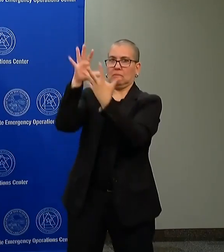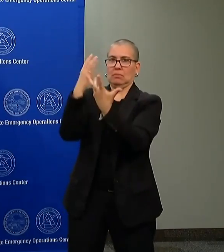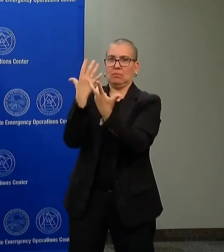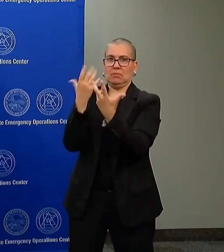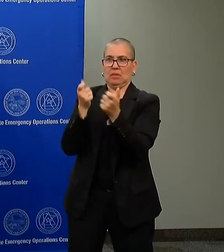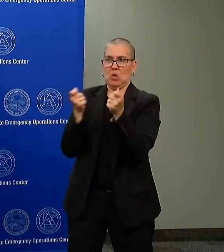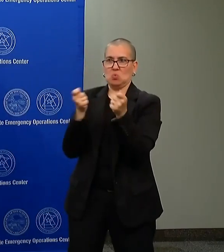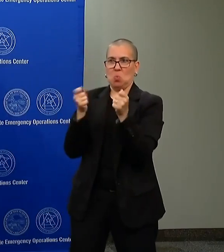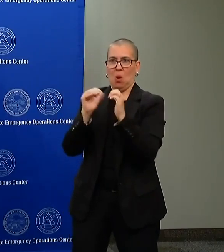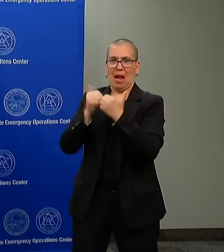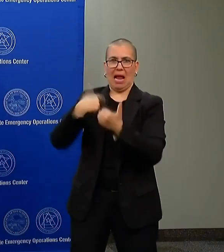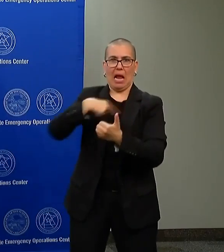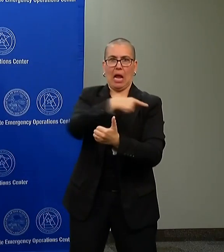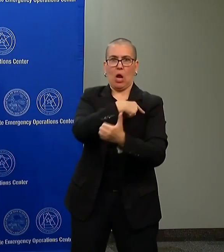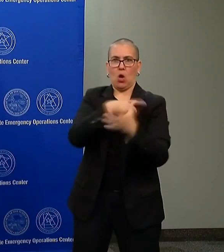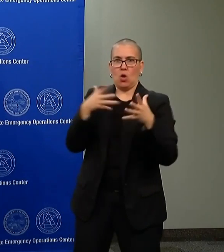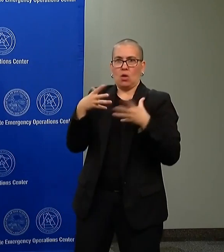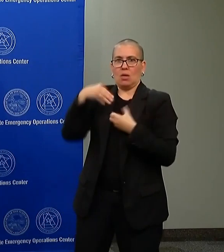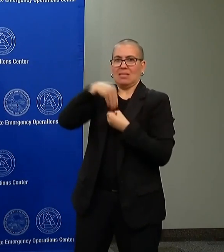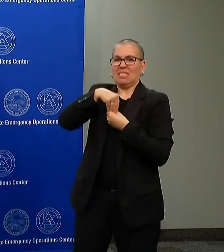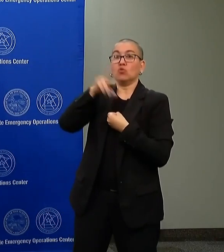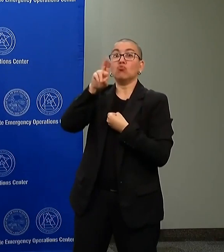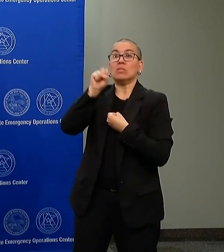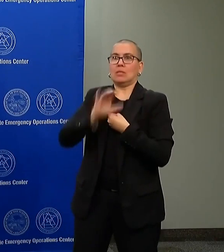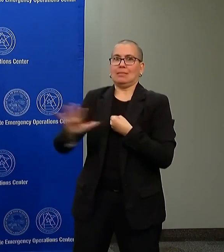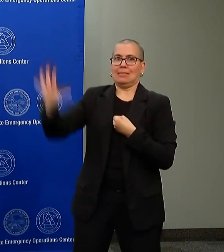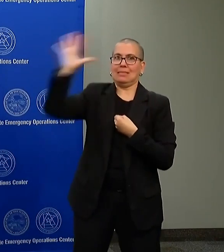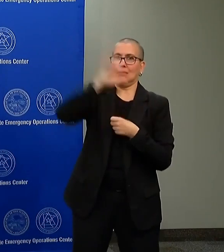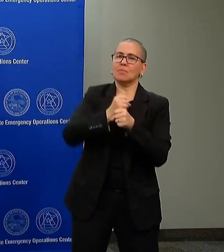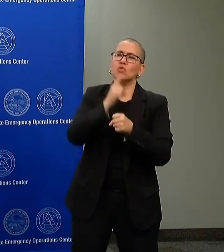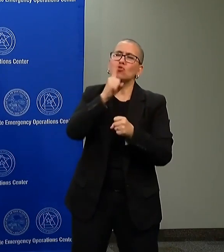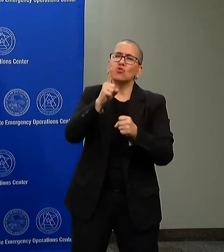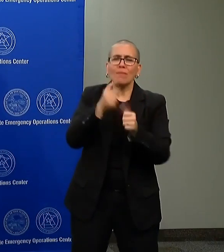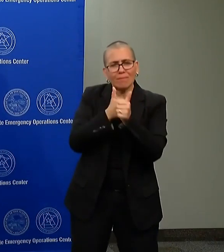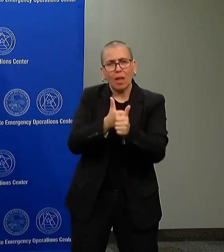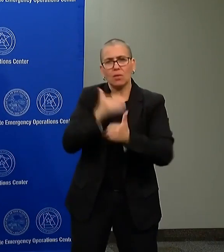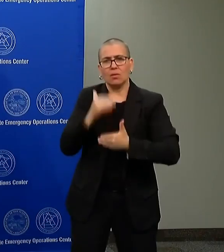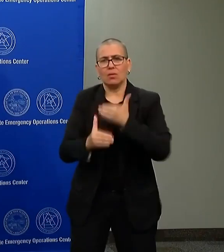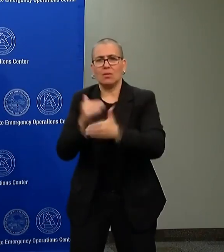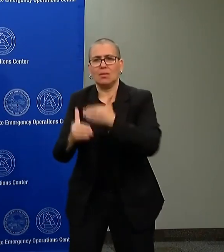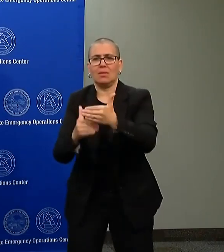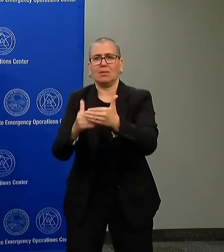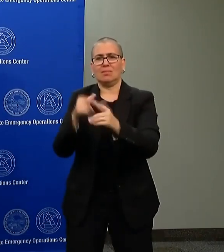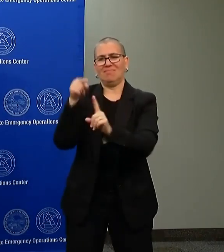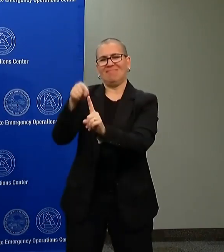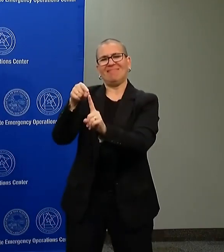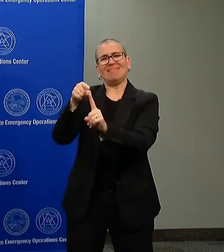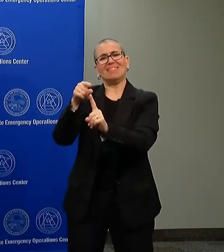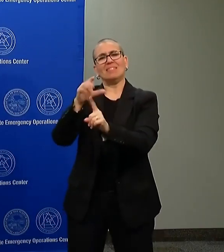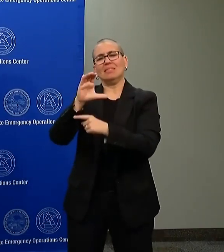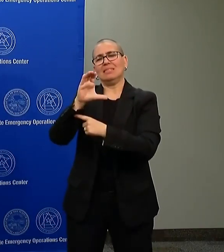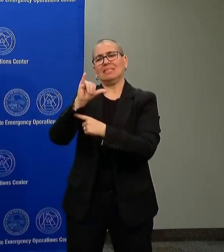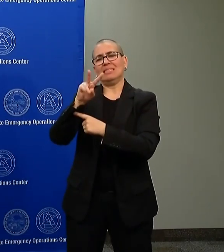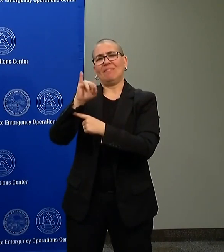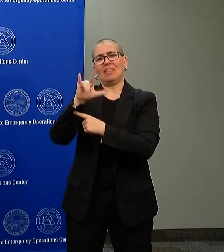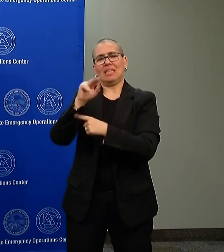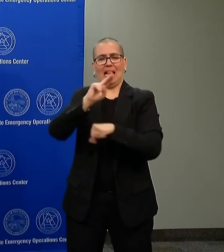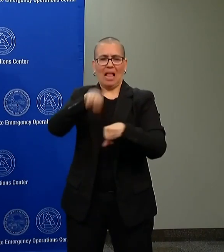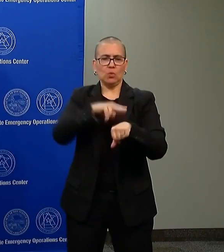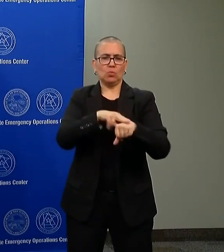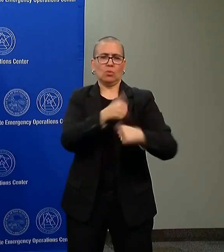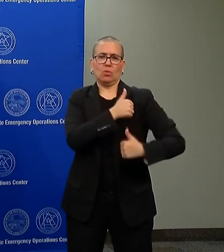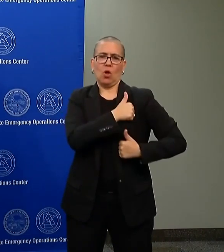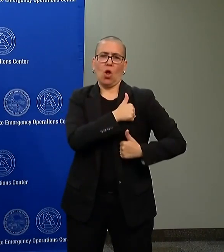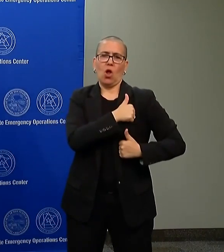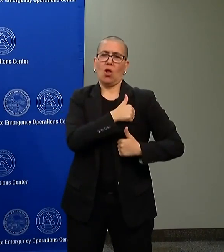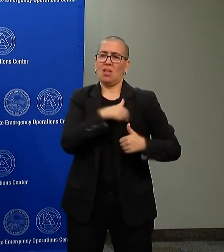especially inside the United States is carried out by civilians, by citizen soldiers, by National Guard. This goes back to 1804 and the